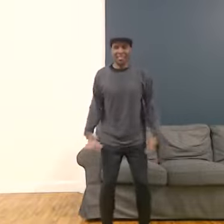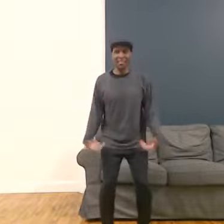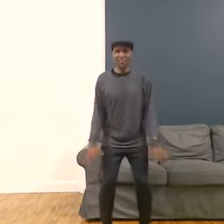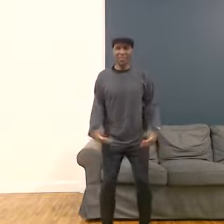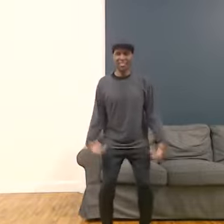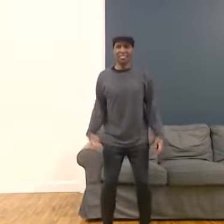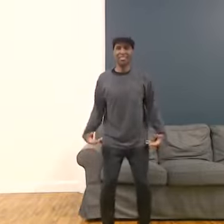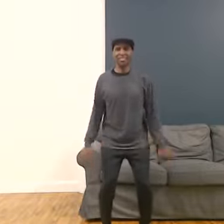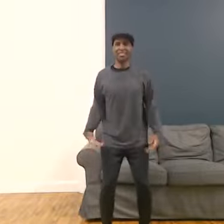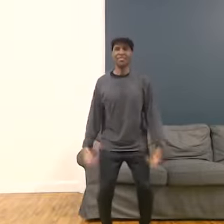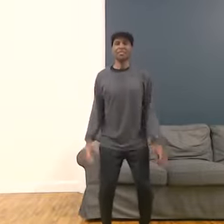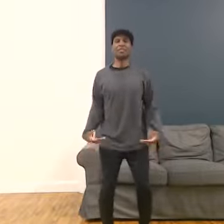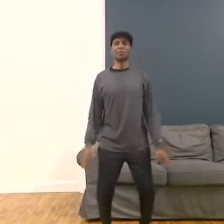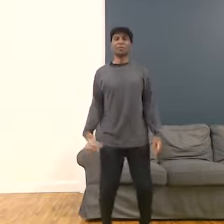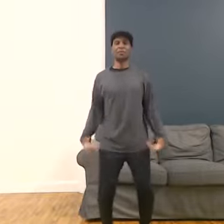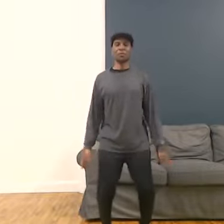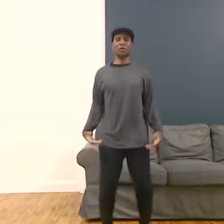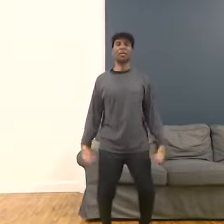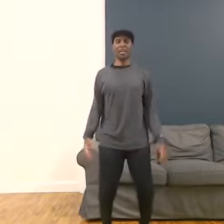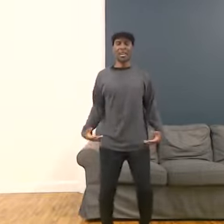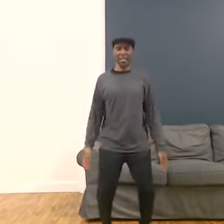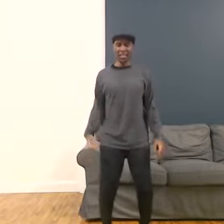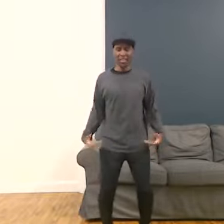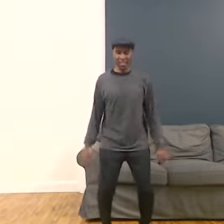Ready? I'll do three. Inhale.